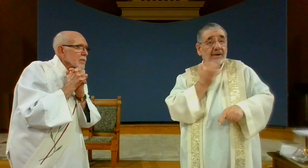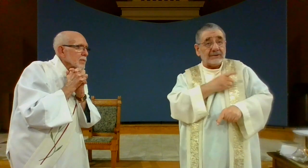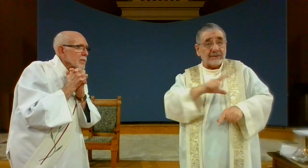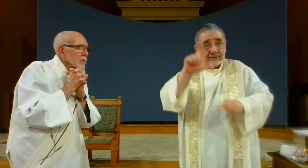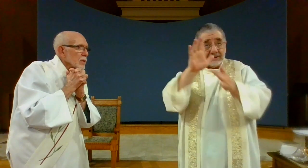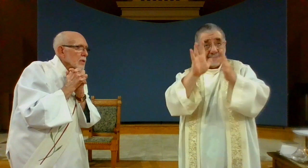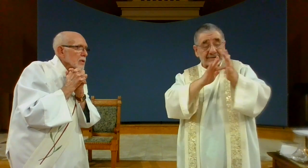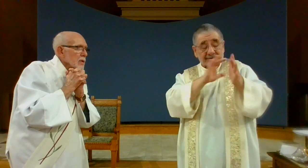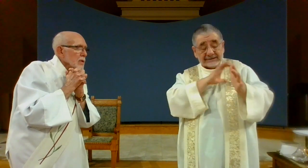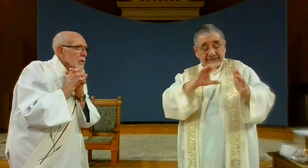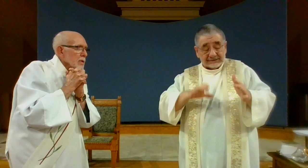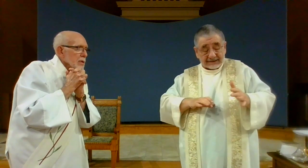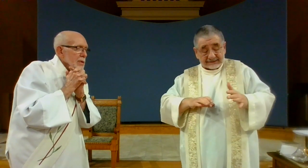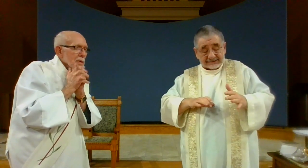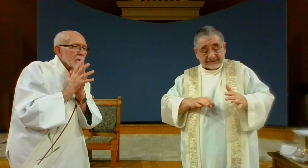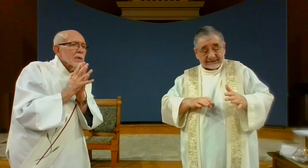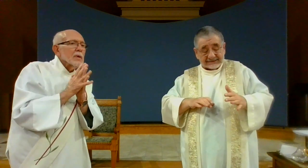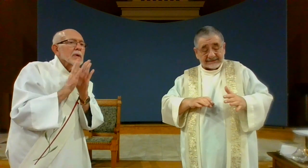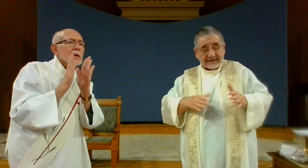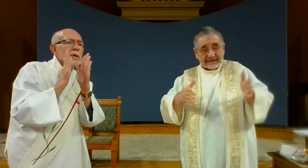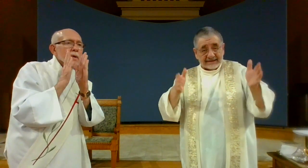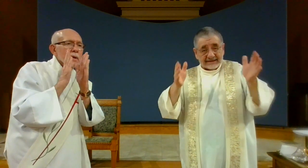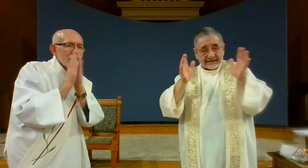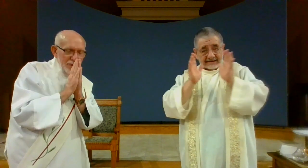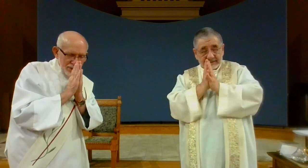through our Lord Jesus Christ Amen